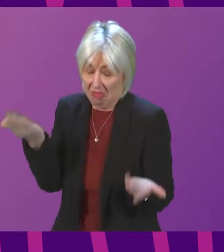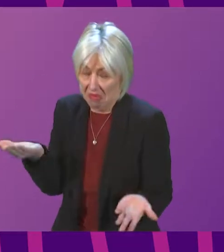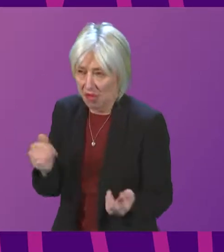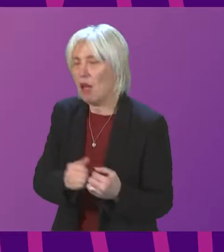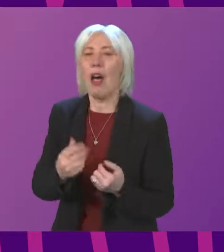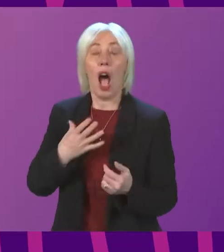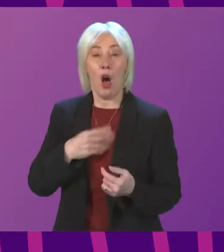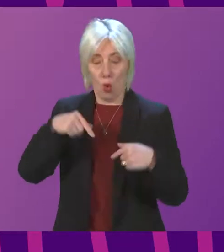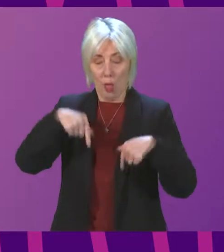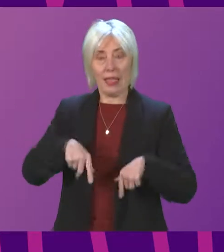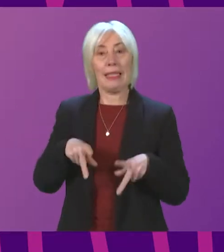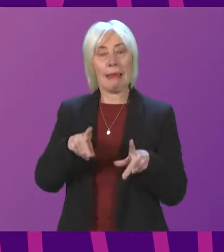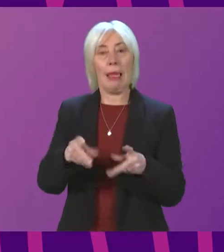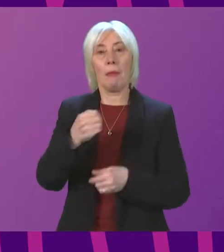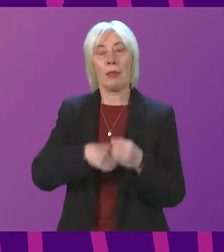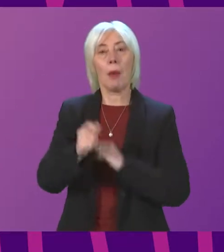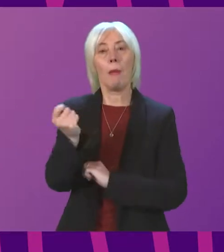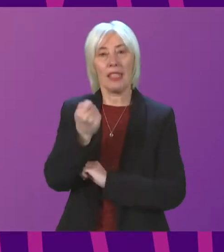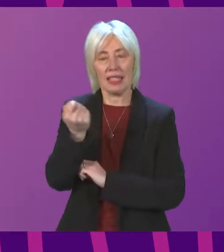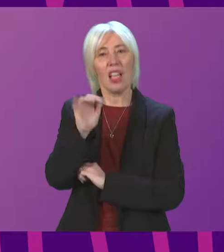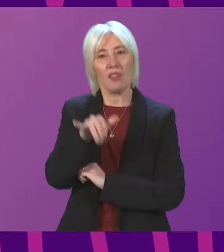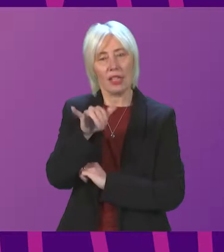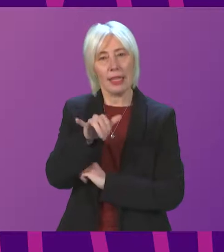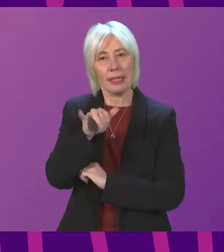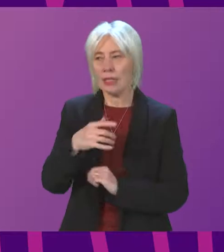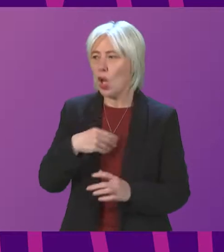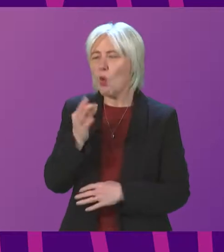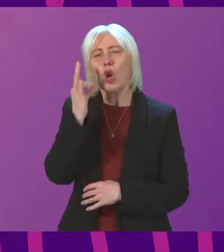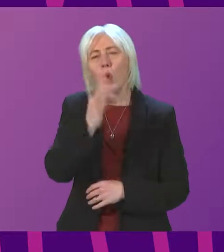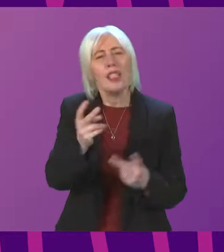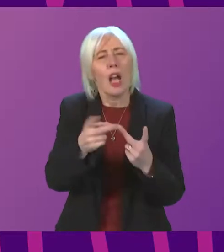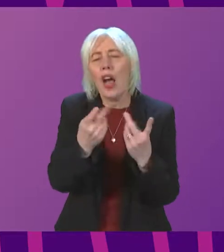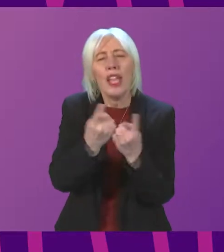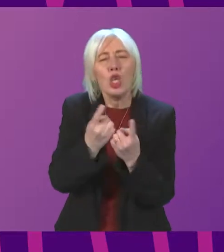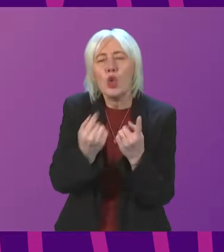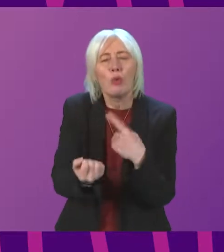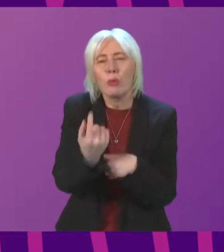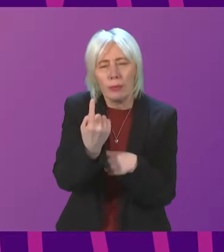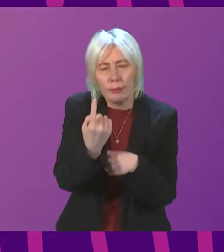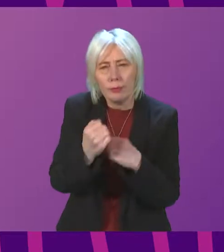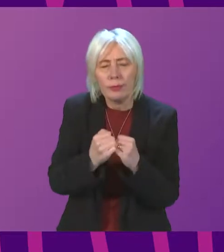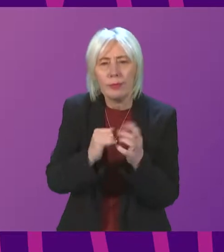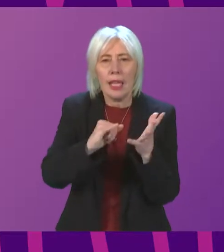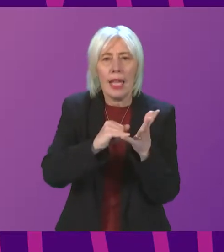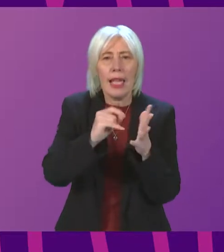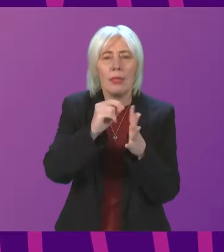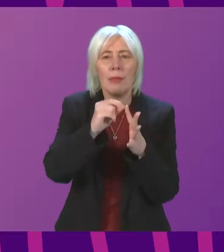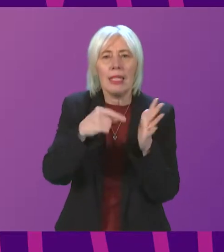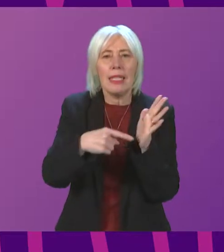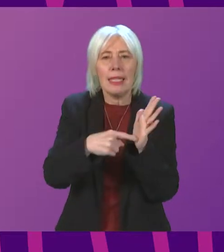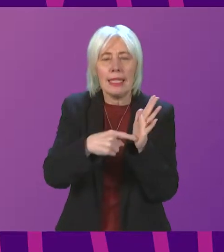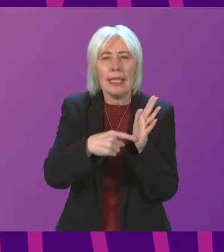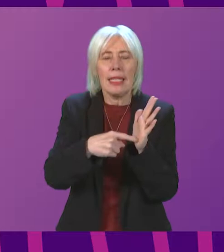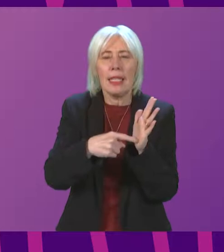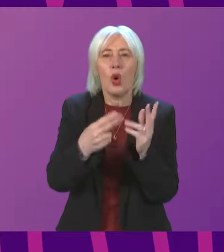scheme to be a success. Can I ask about another issue that's cropped up? SPT with the